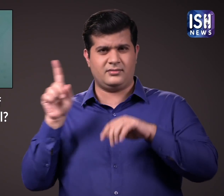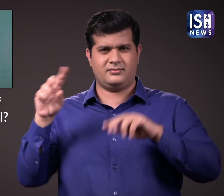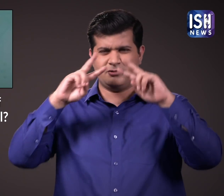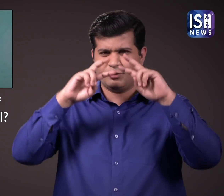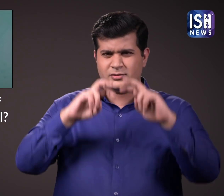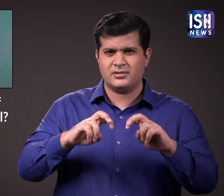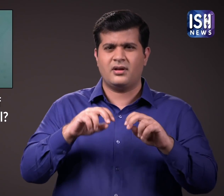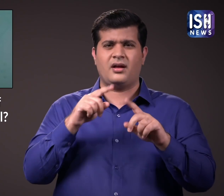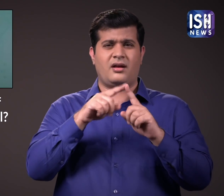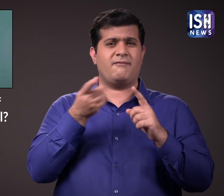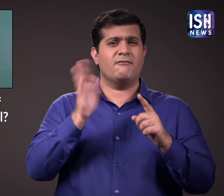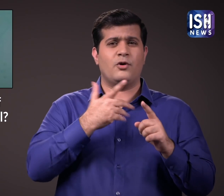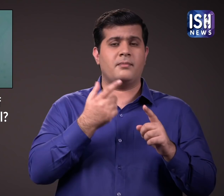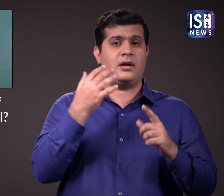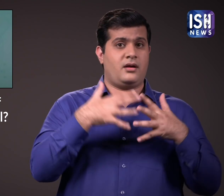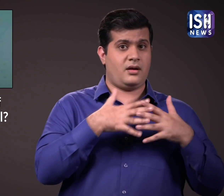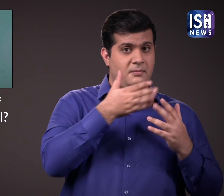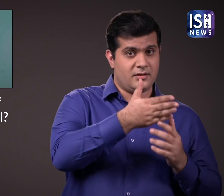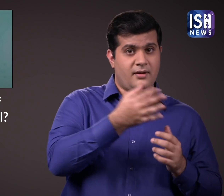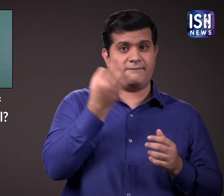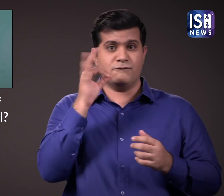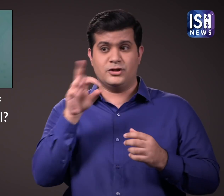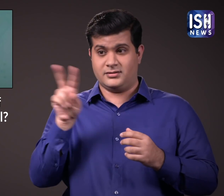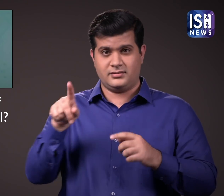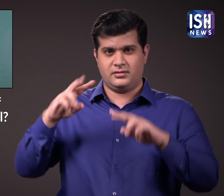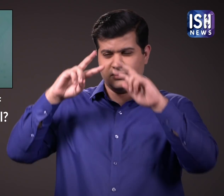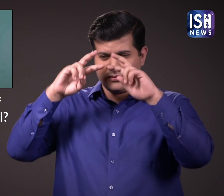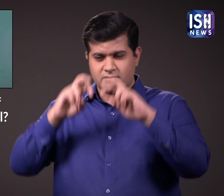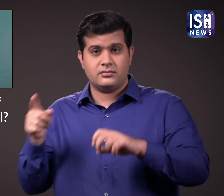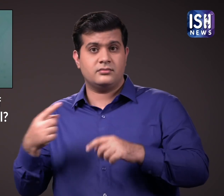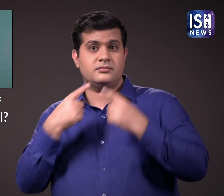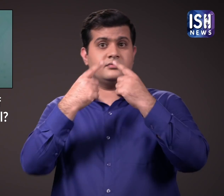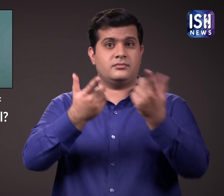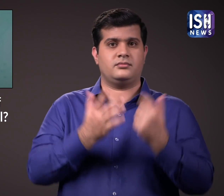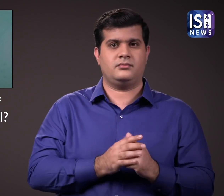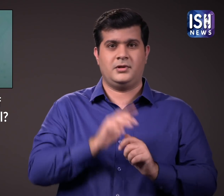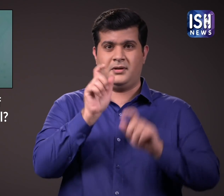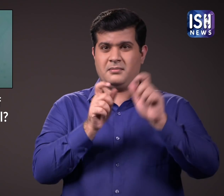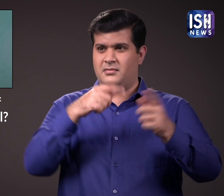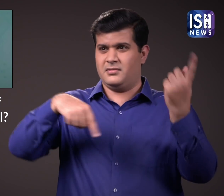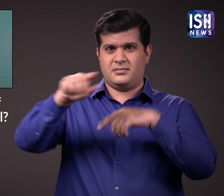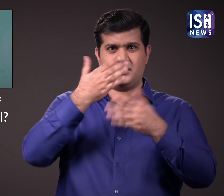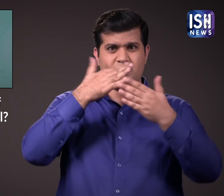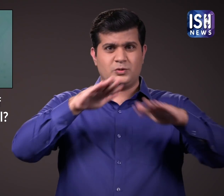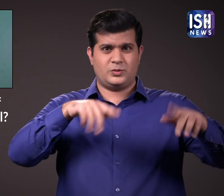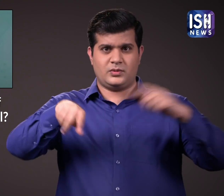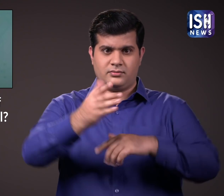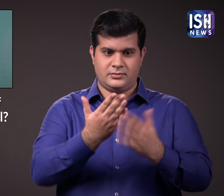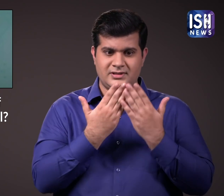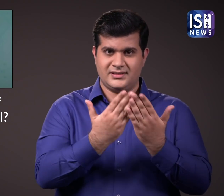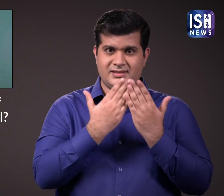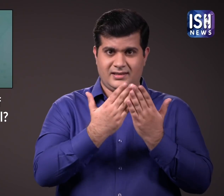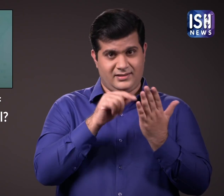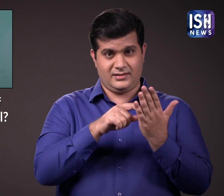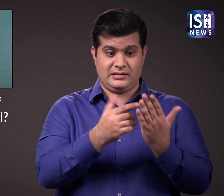In a 2009 study, American and French researchers said that, when we learn words,